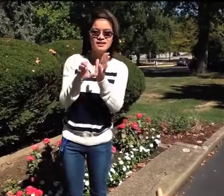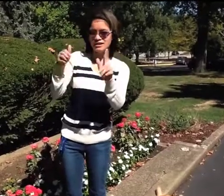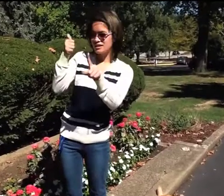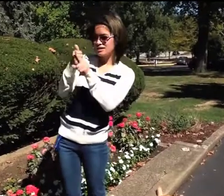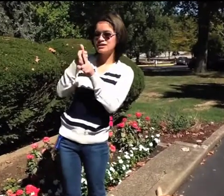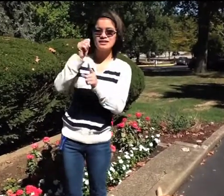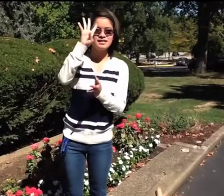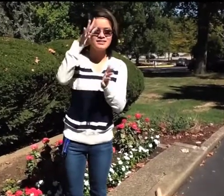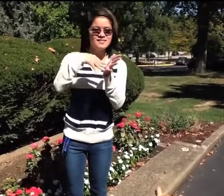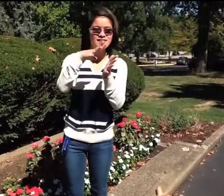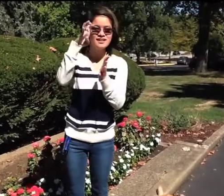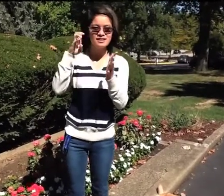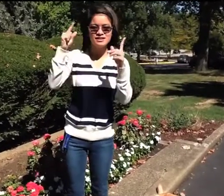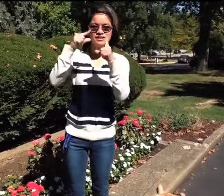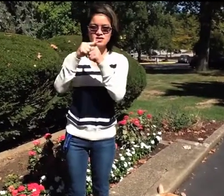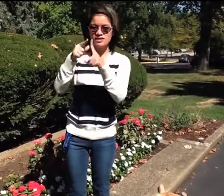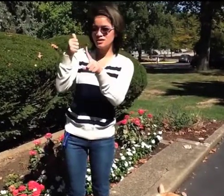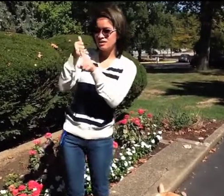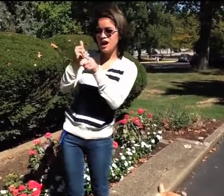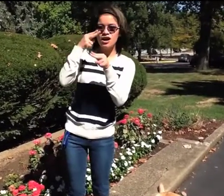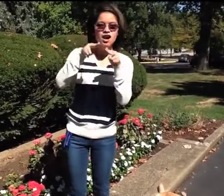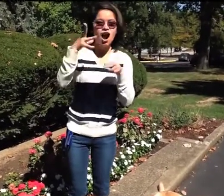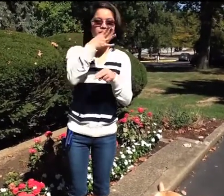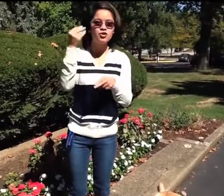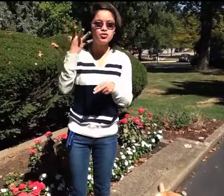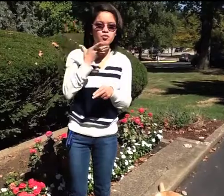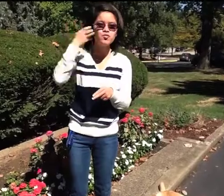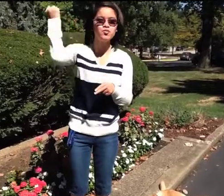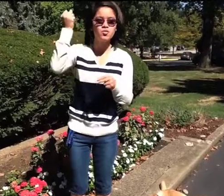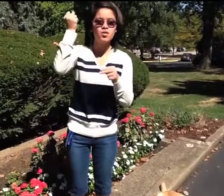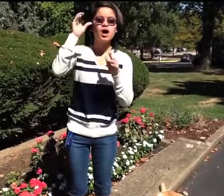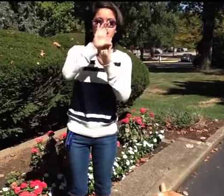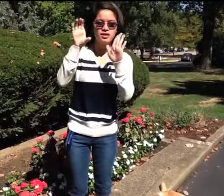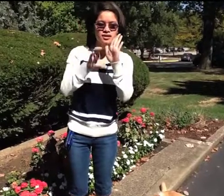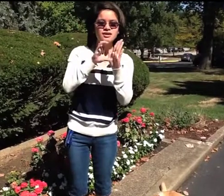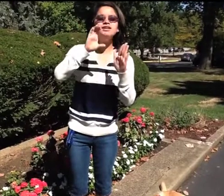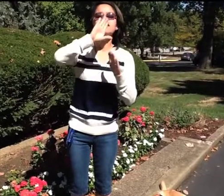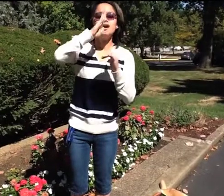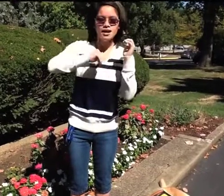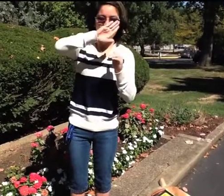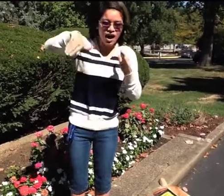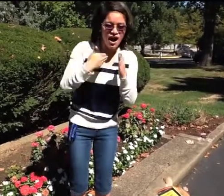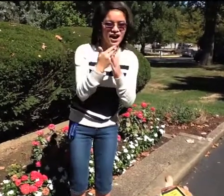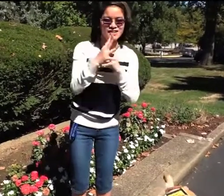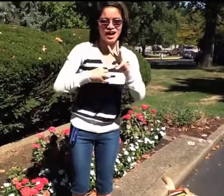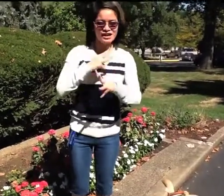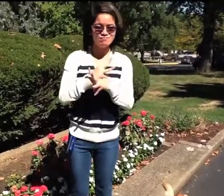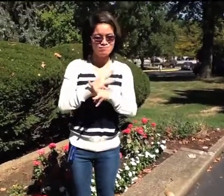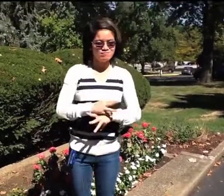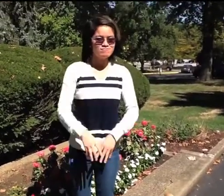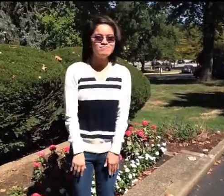Constitution has 4,400 words. It is the oldest and shortest written Constitution of any major government in the world.